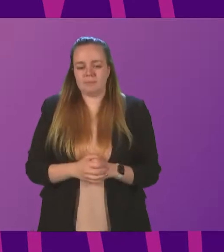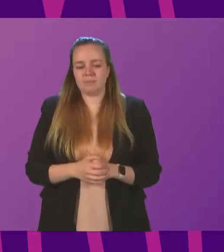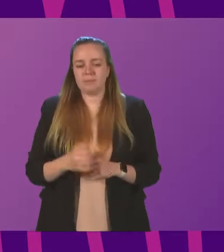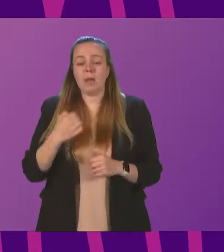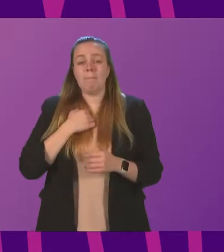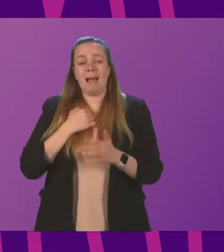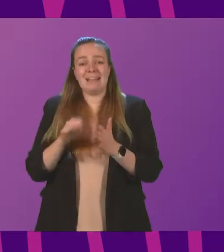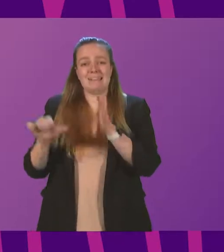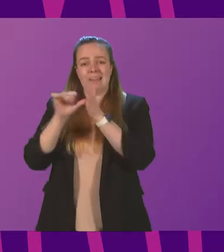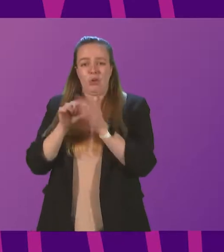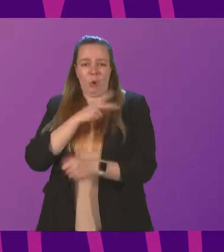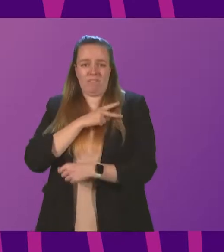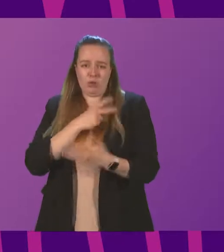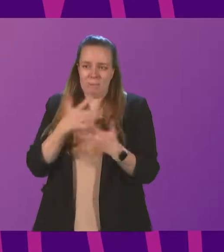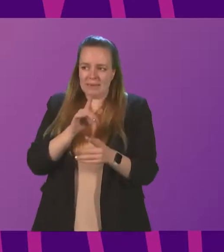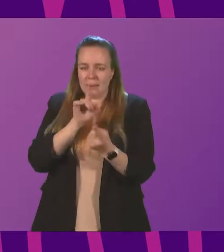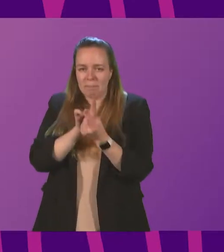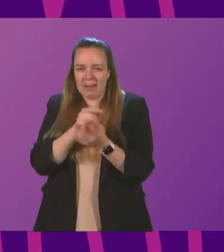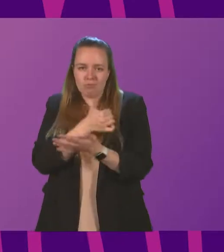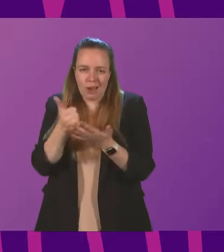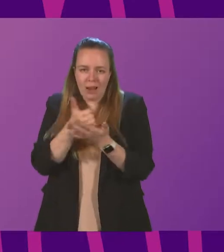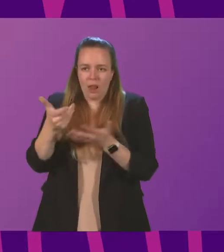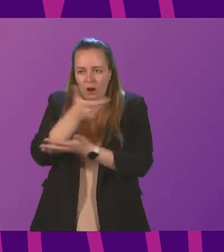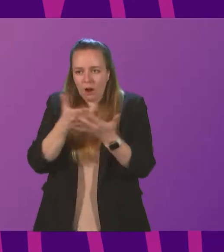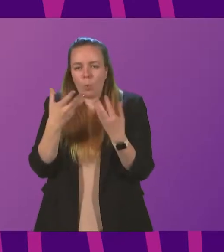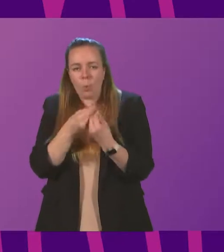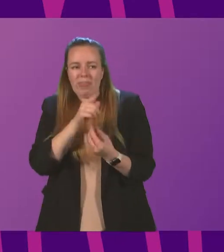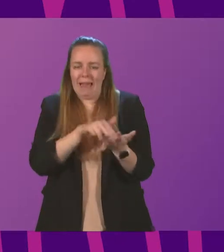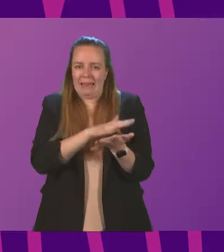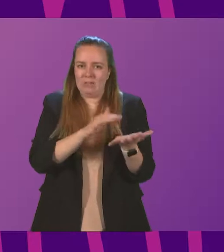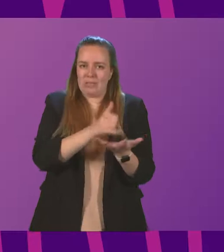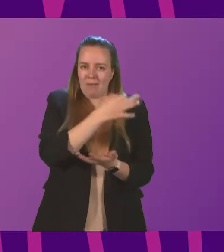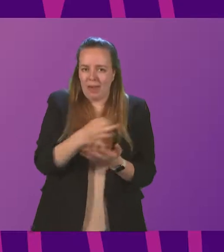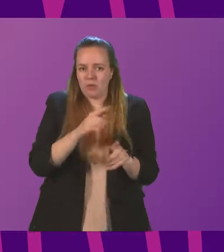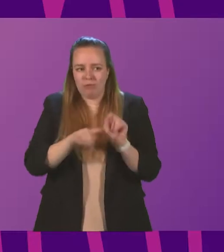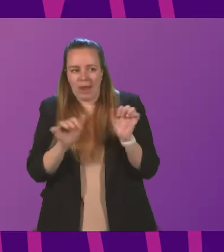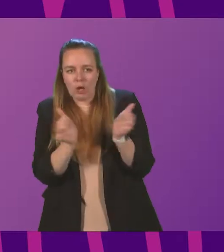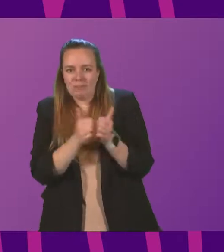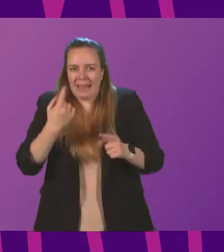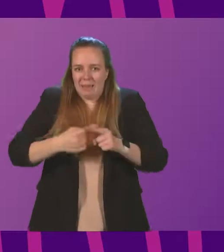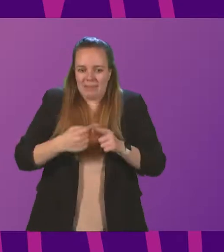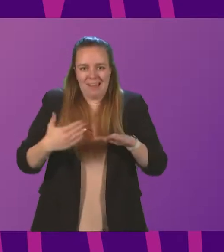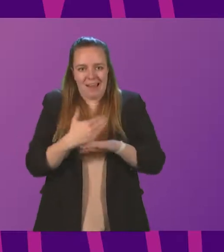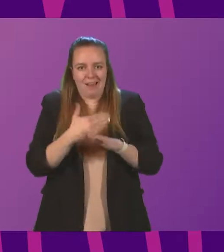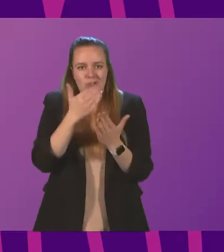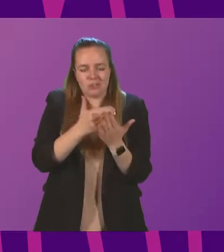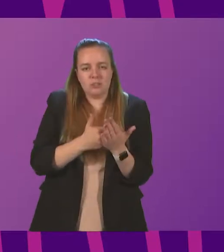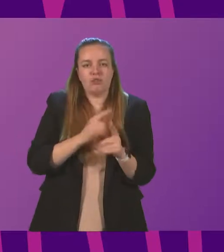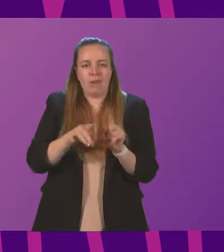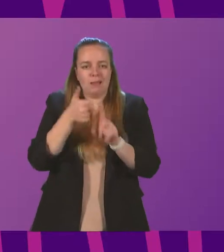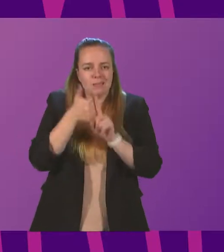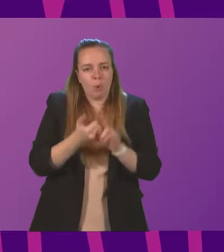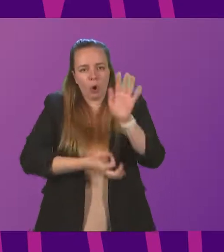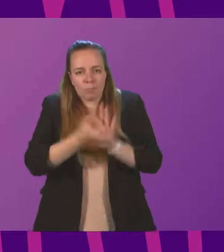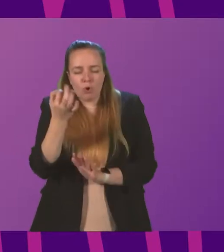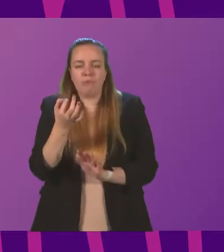senior officials have been meeting regularly with the executive team at NHS Lanarkshire to agree immediate actions that will support improvements and minimise delay